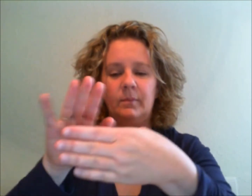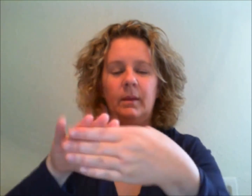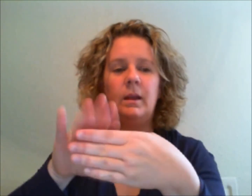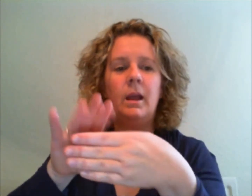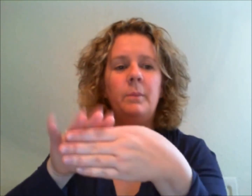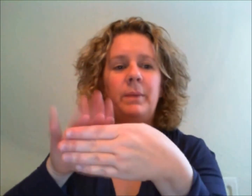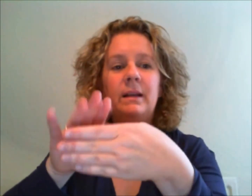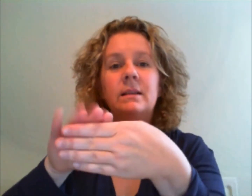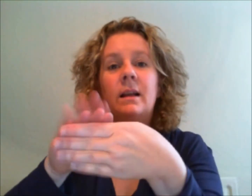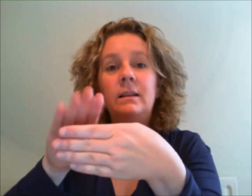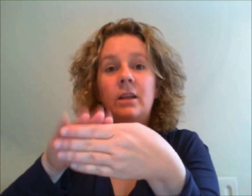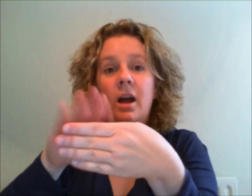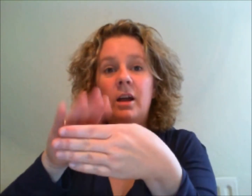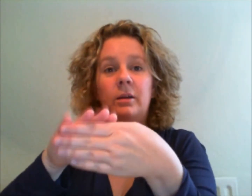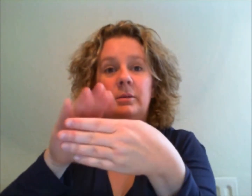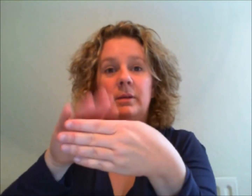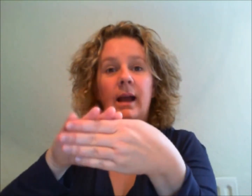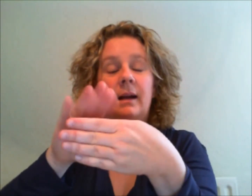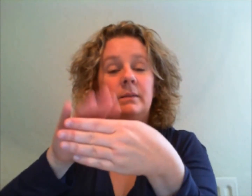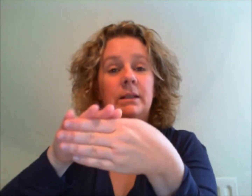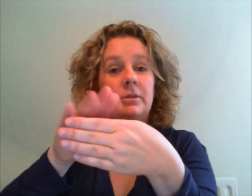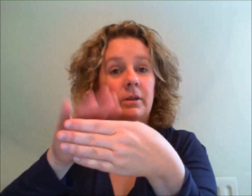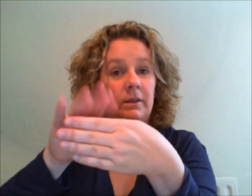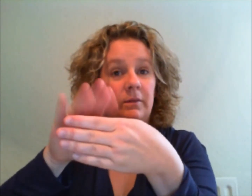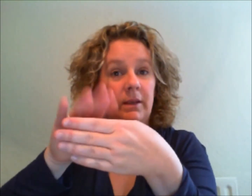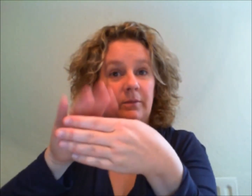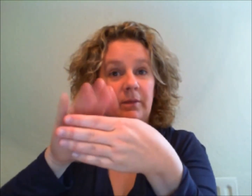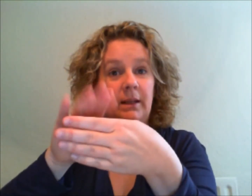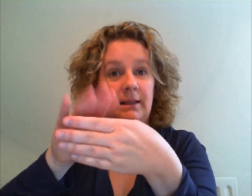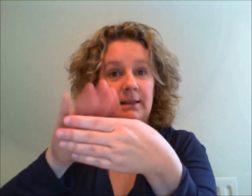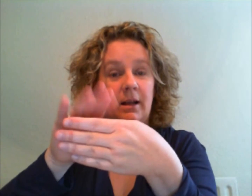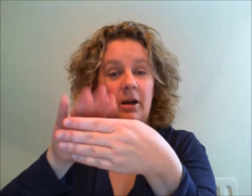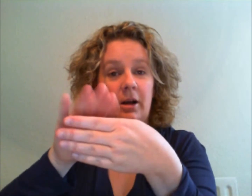because I know how destructive these feelings are